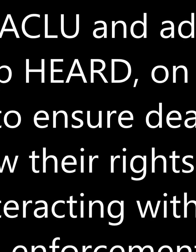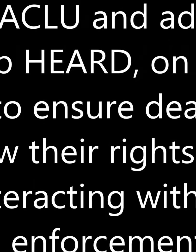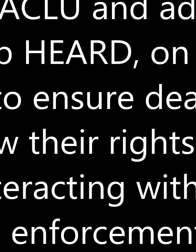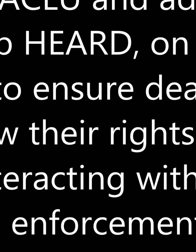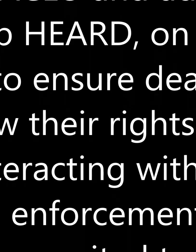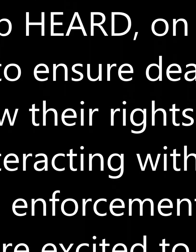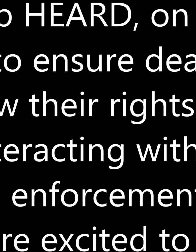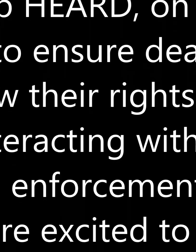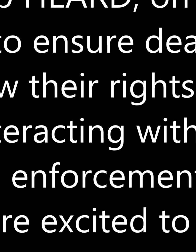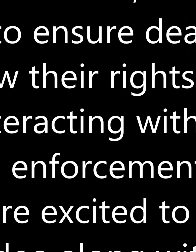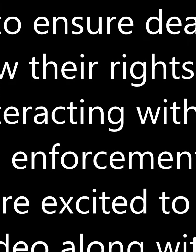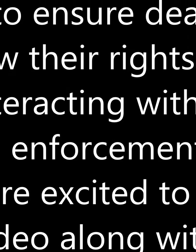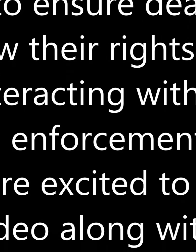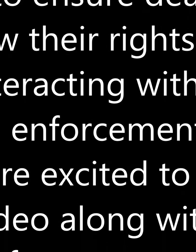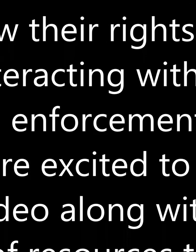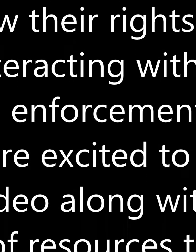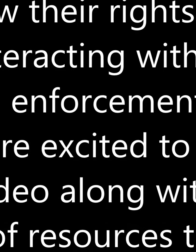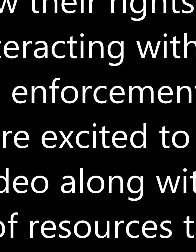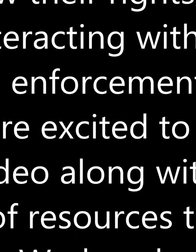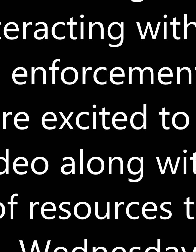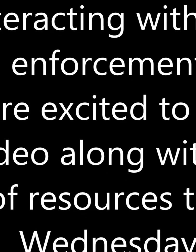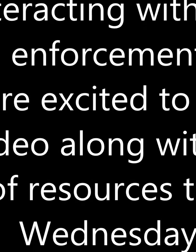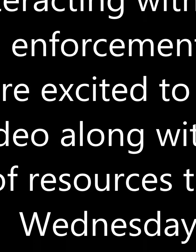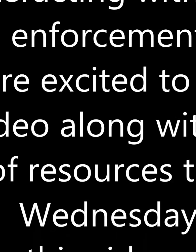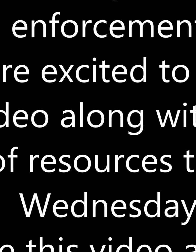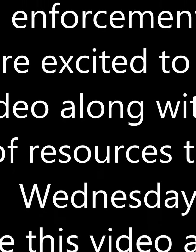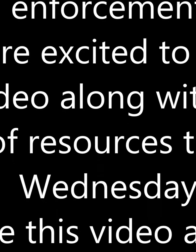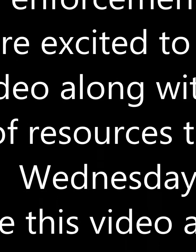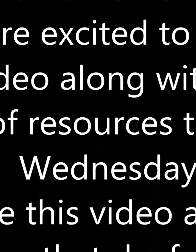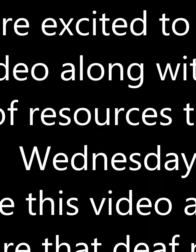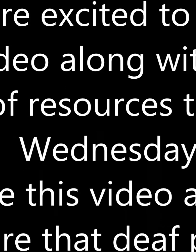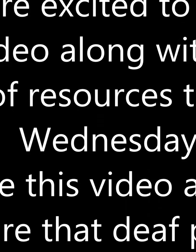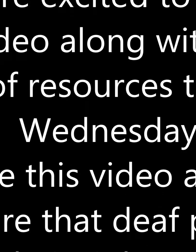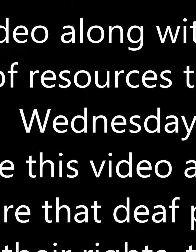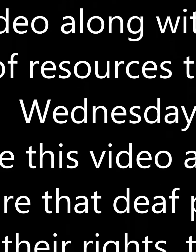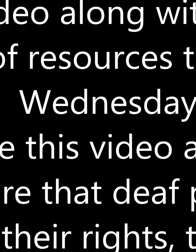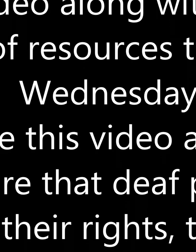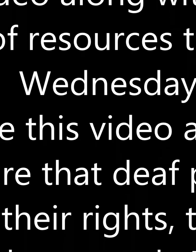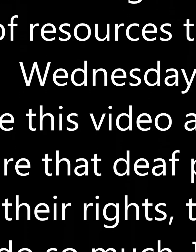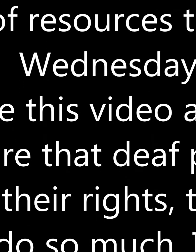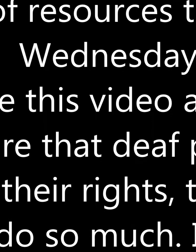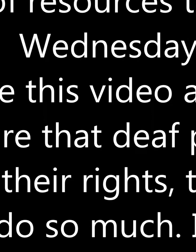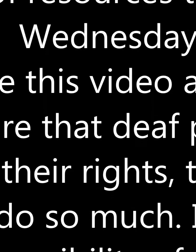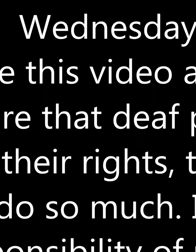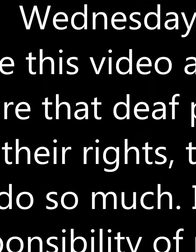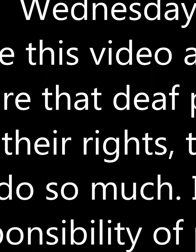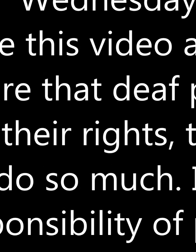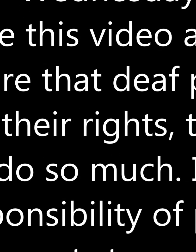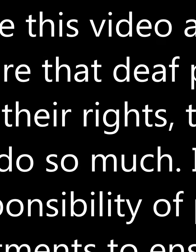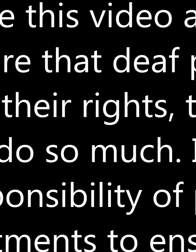We to know our rights. We need our rights. We